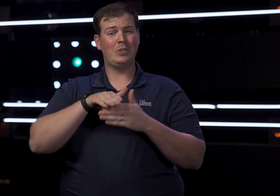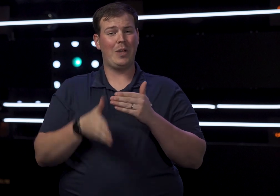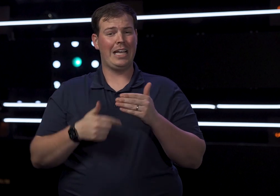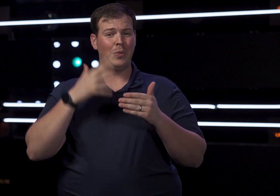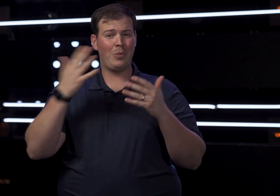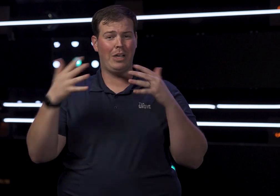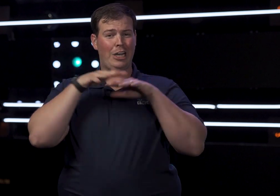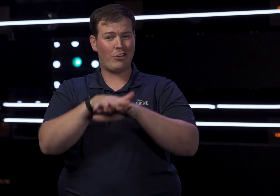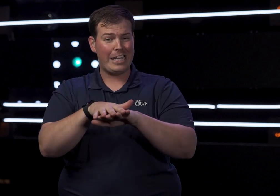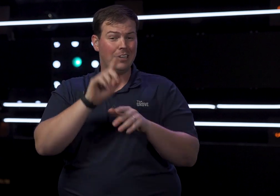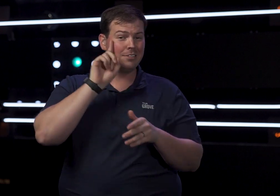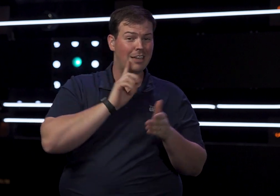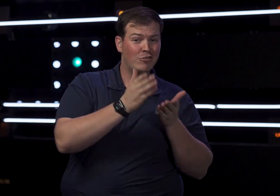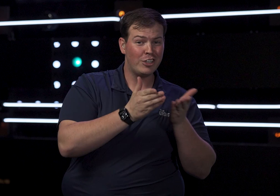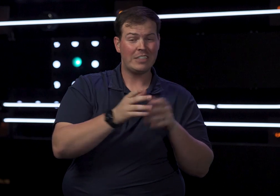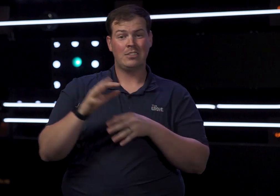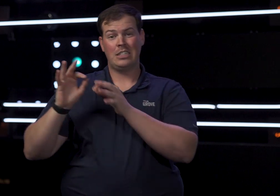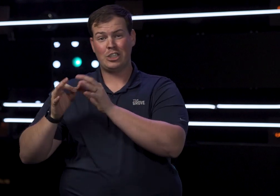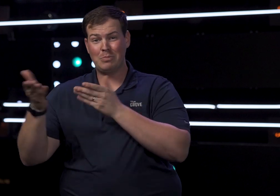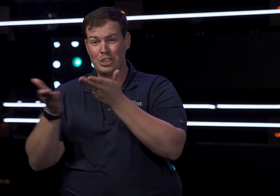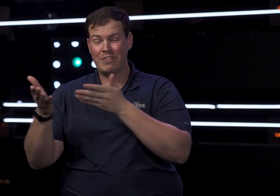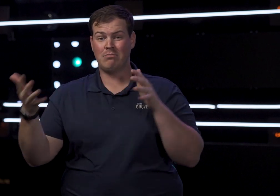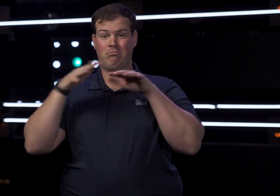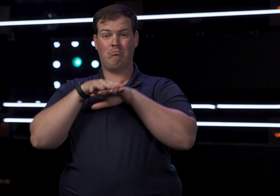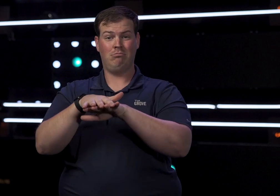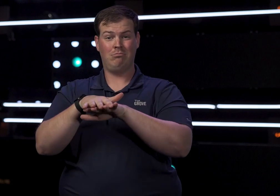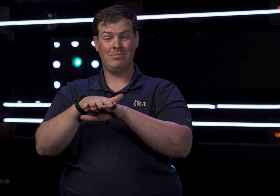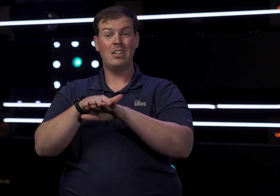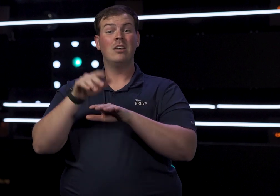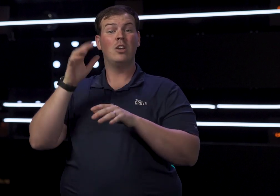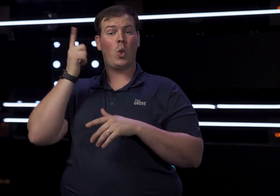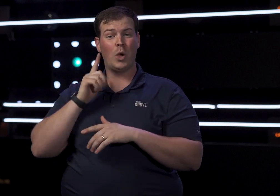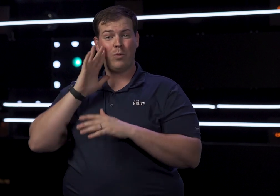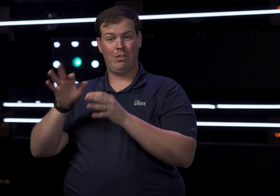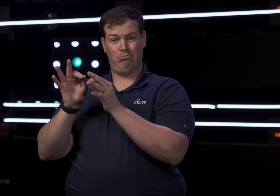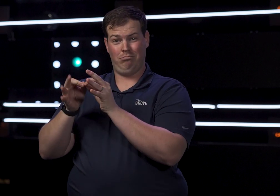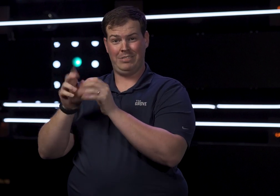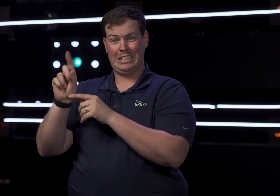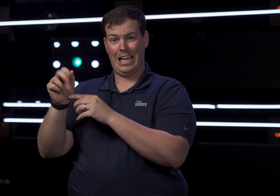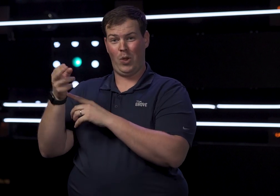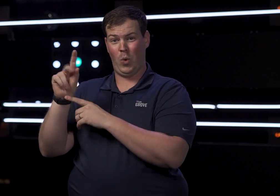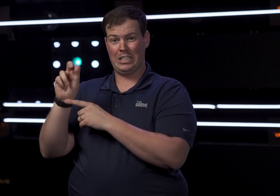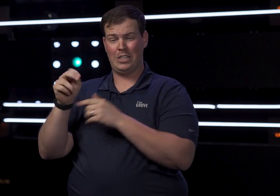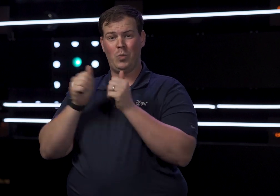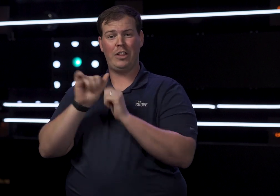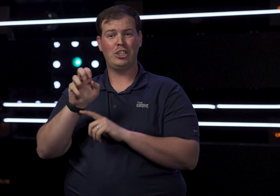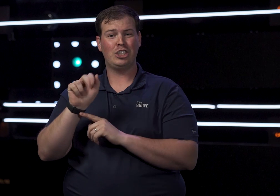So this weekend, we're going to be integrating the Deaf services and the interpreting services together. Lori will be interpreting for